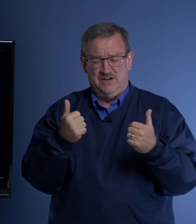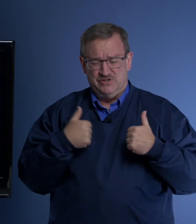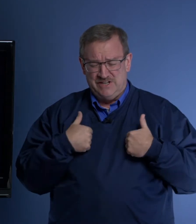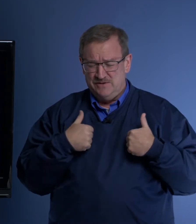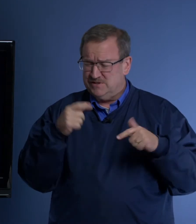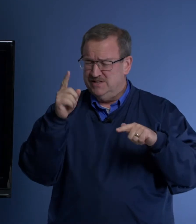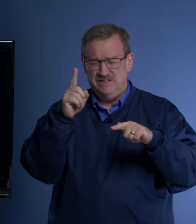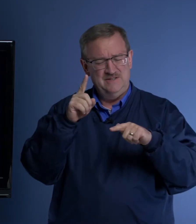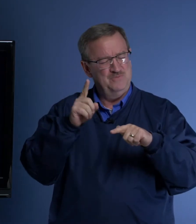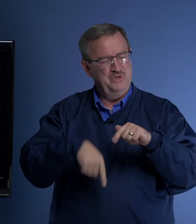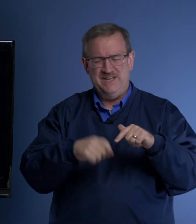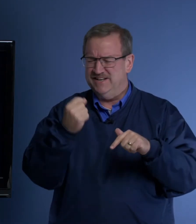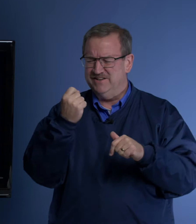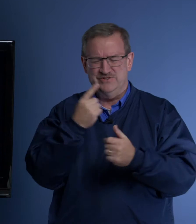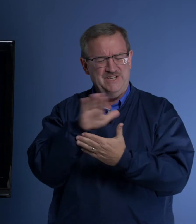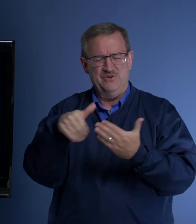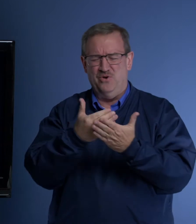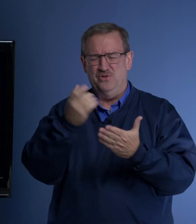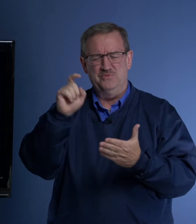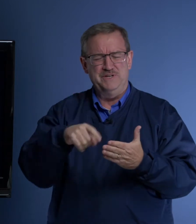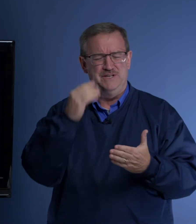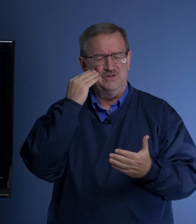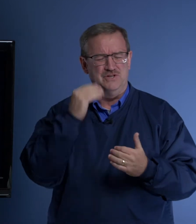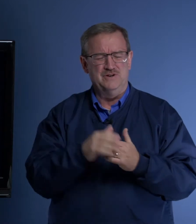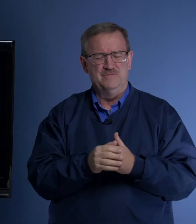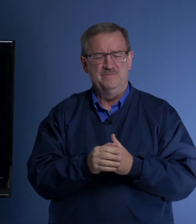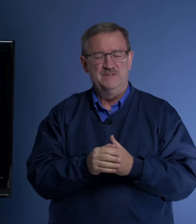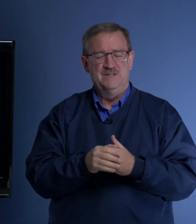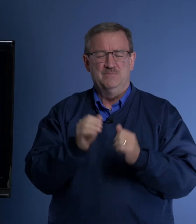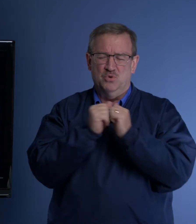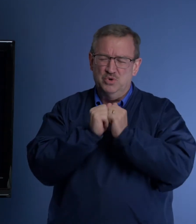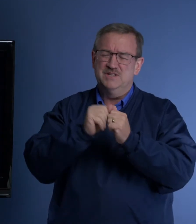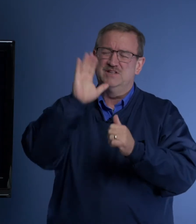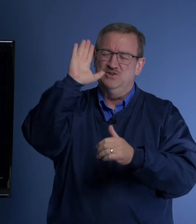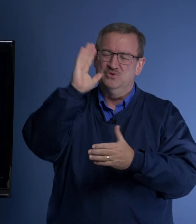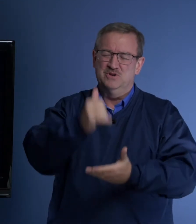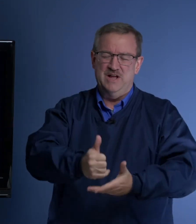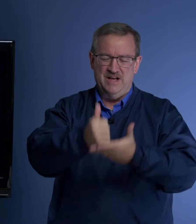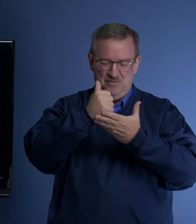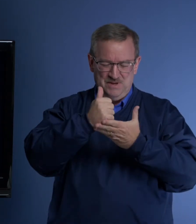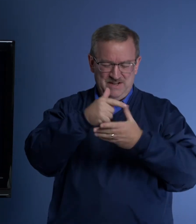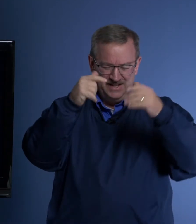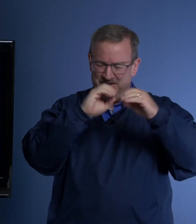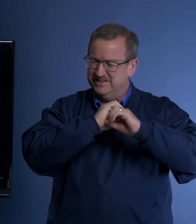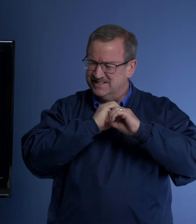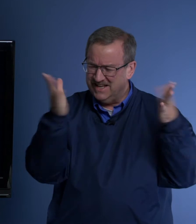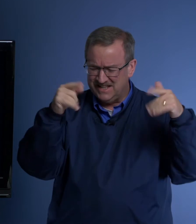Ourselves, we cannot understand all that we need to know, but with your help, there is nothing